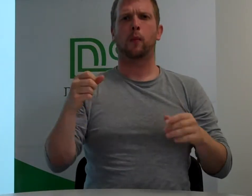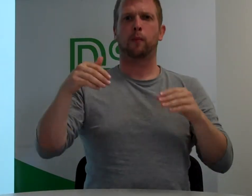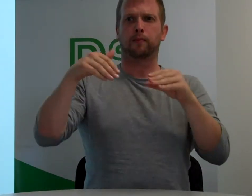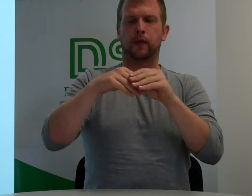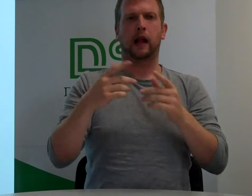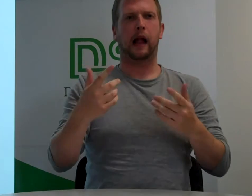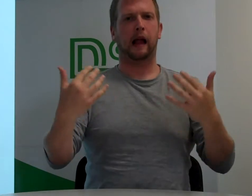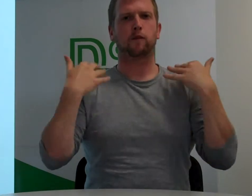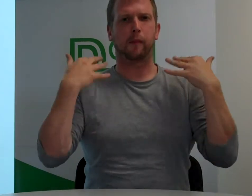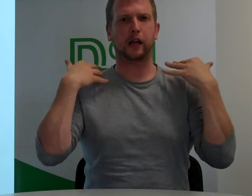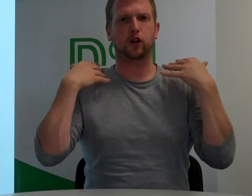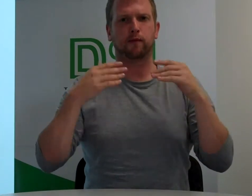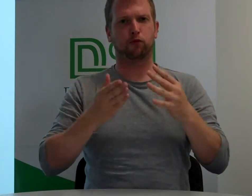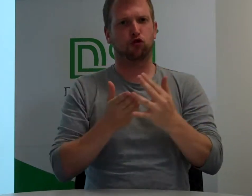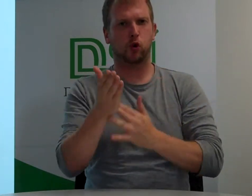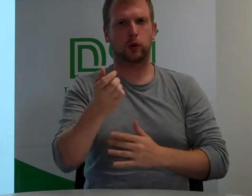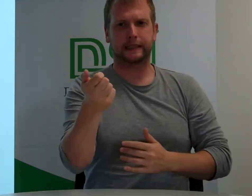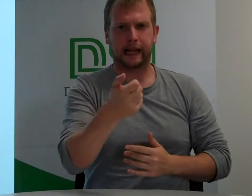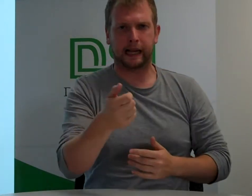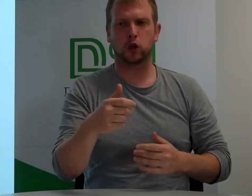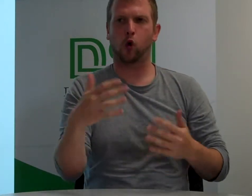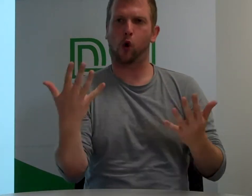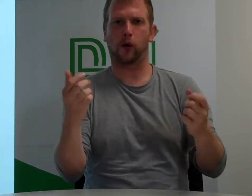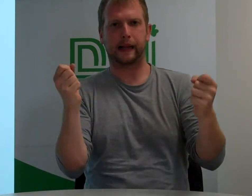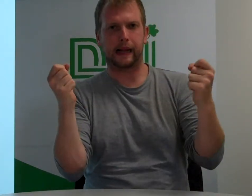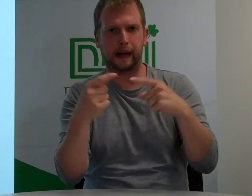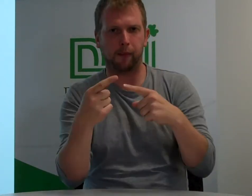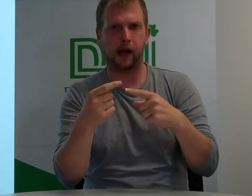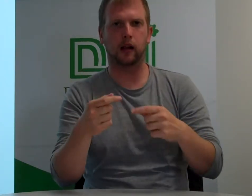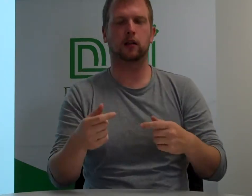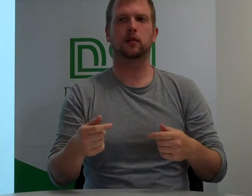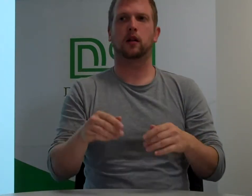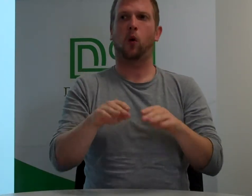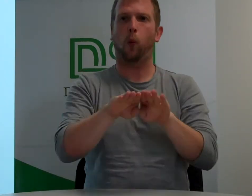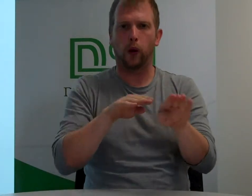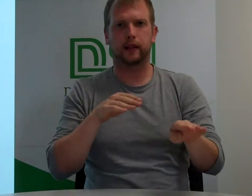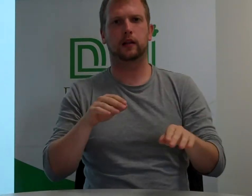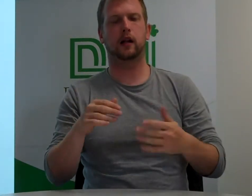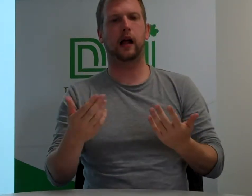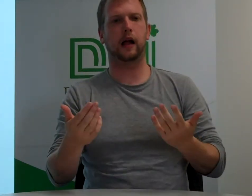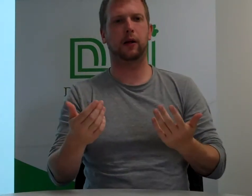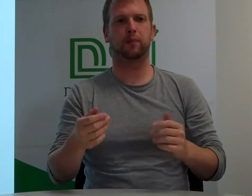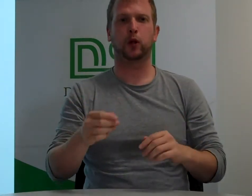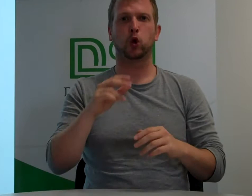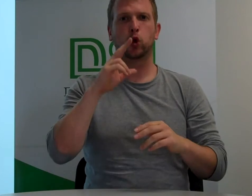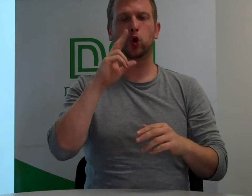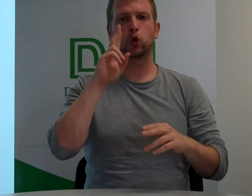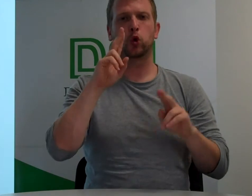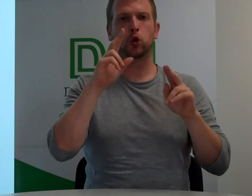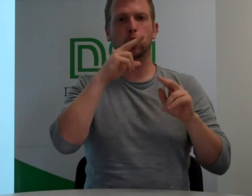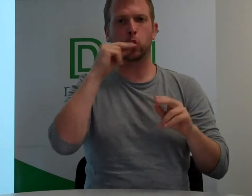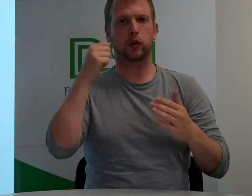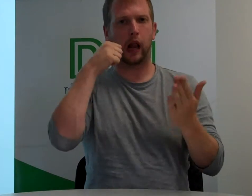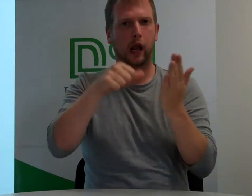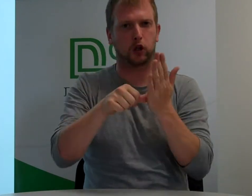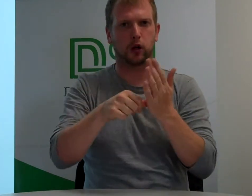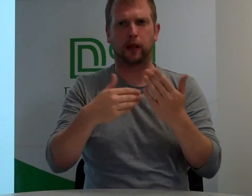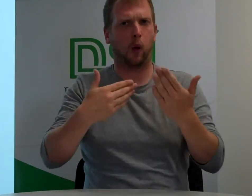I mention food tests or emails with newsletters that